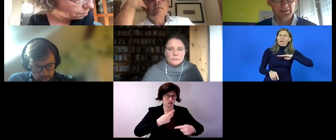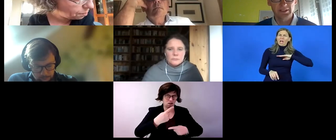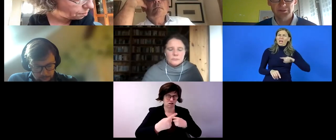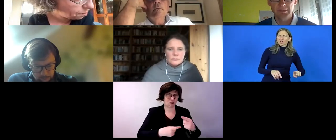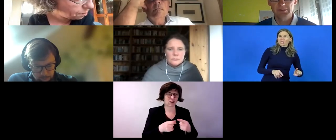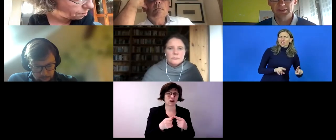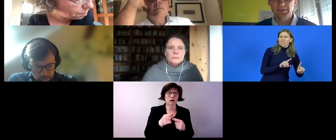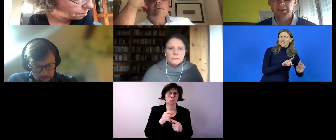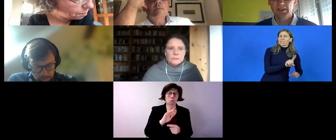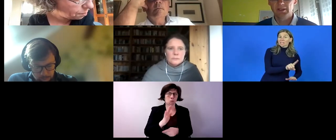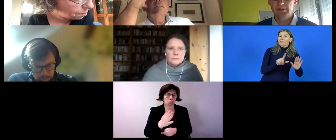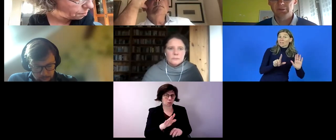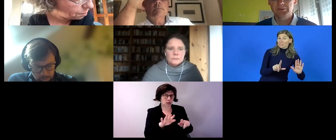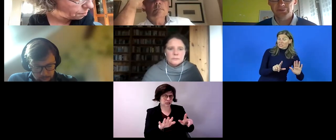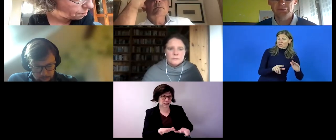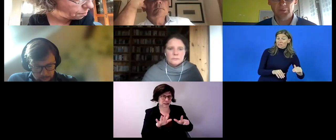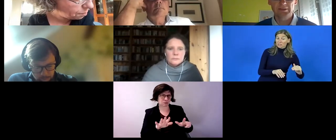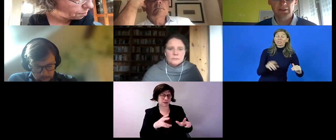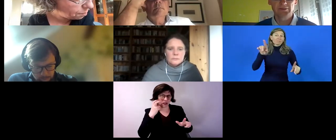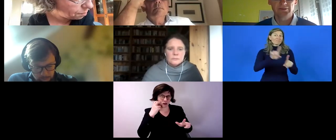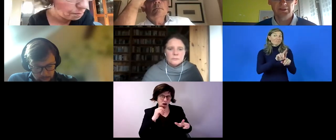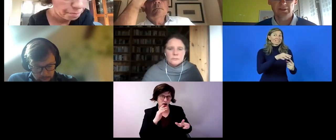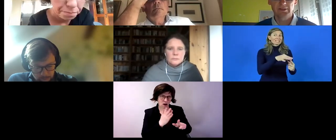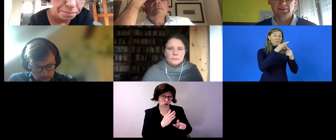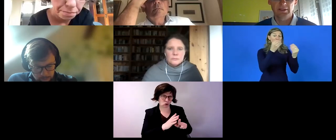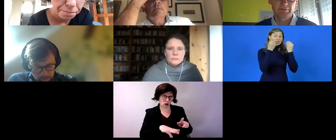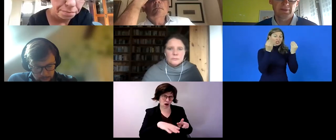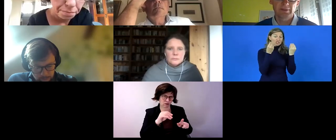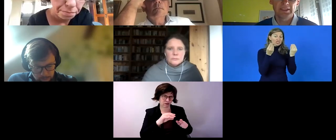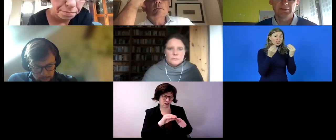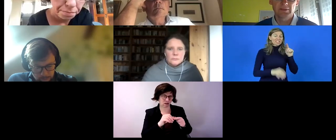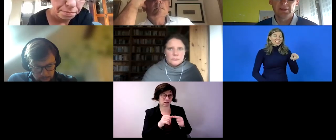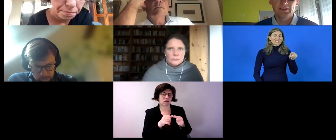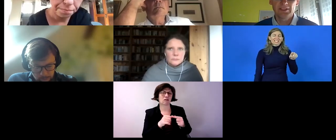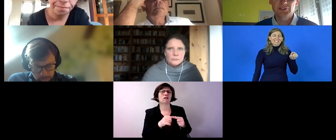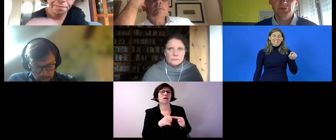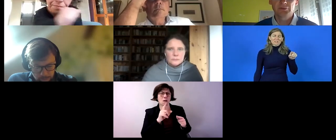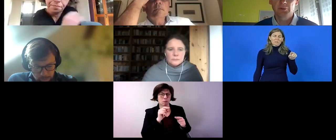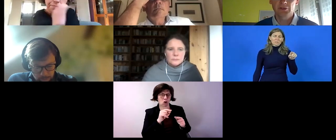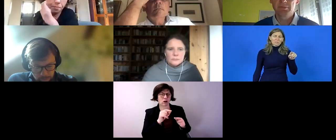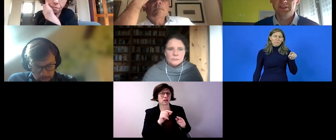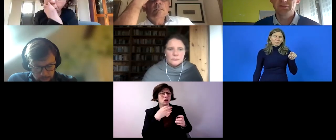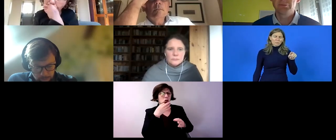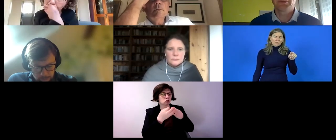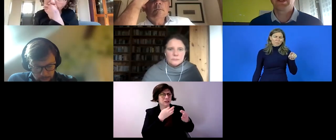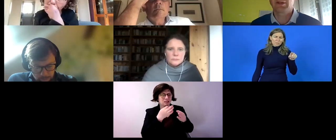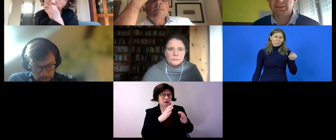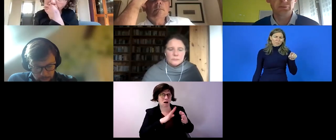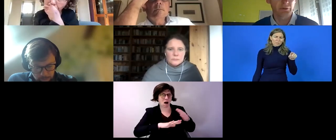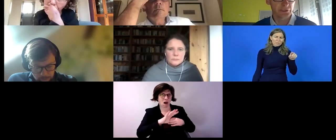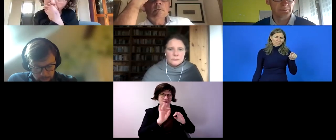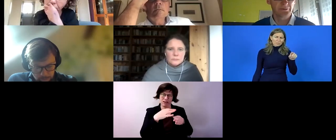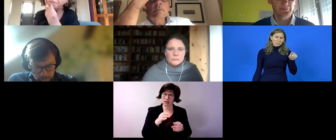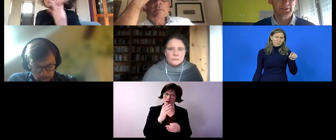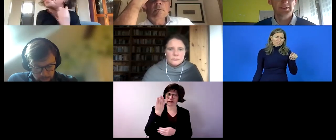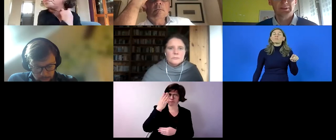special education by the way we are using quite a lot and even even each customer company is using uh